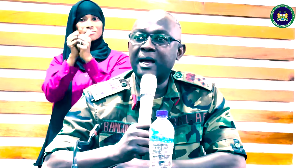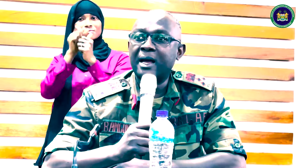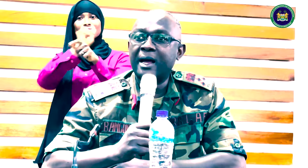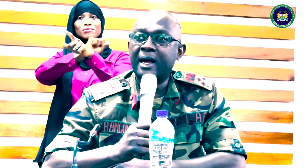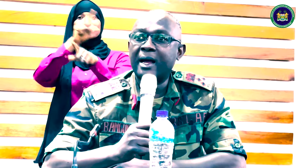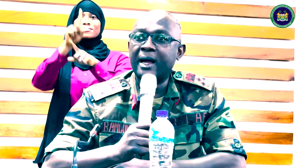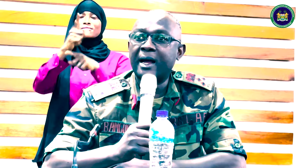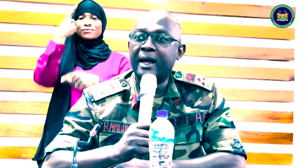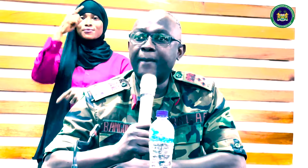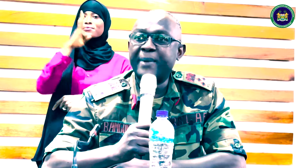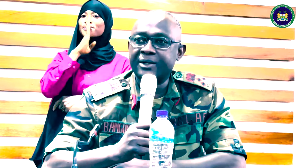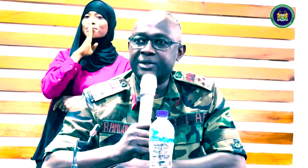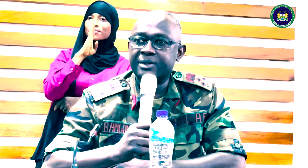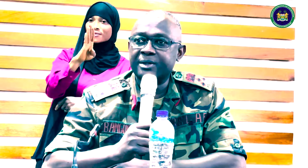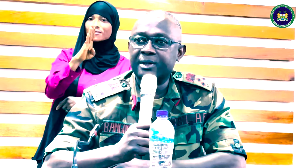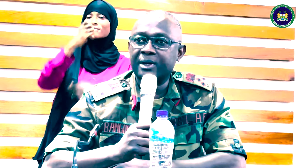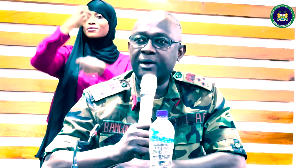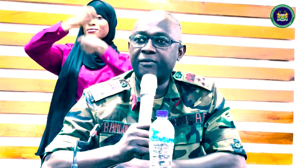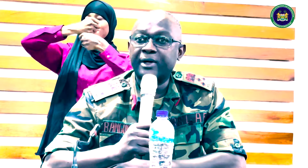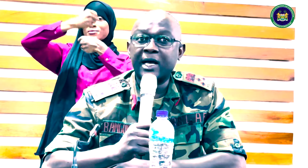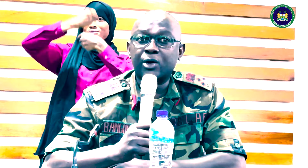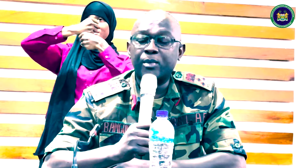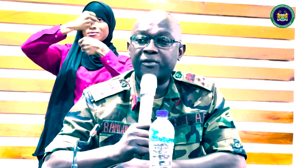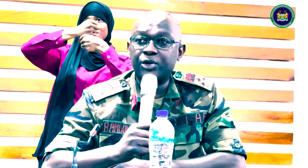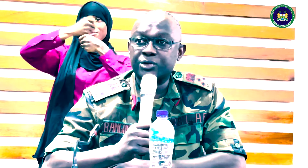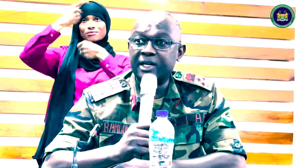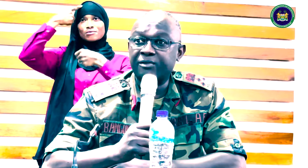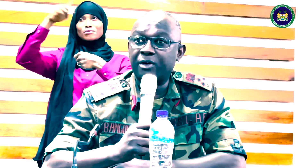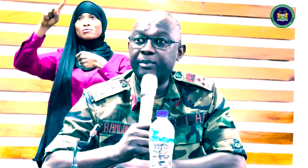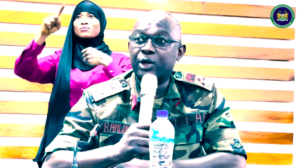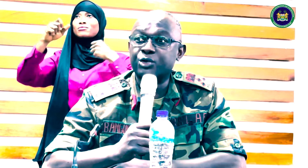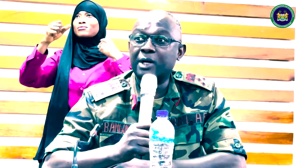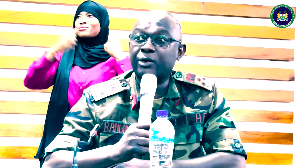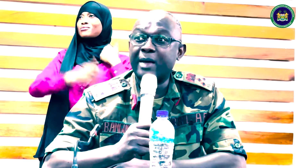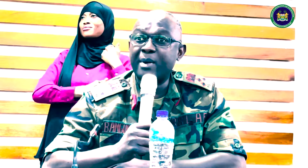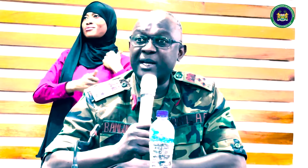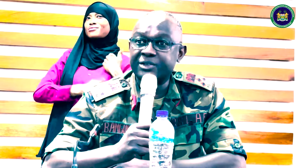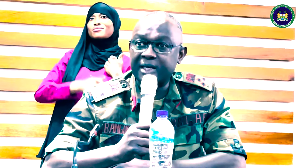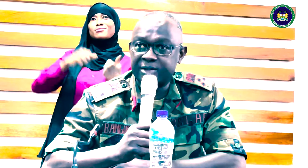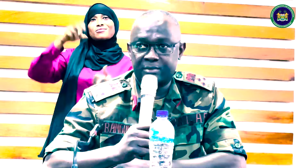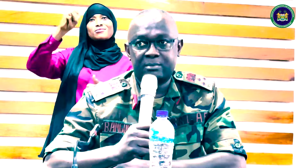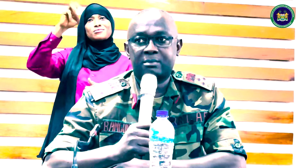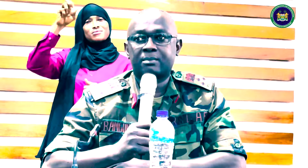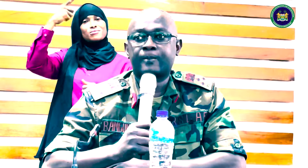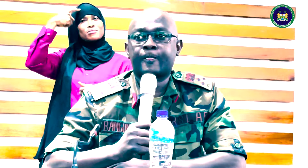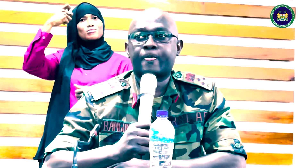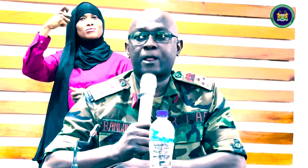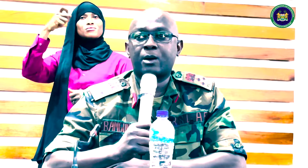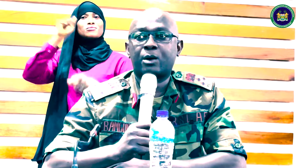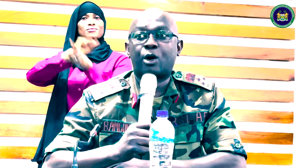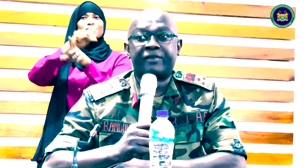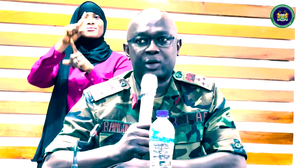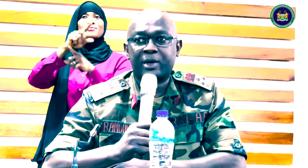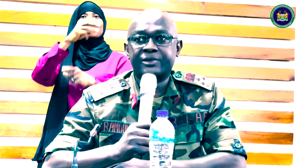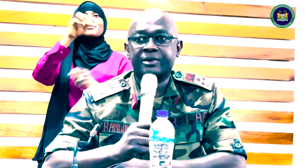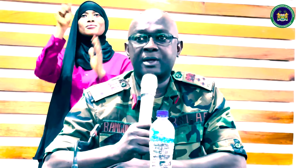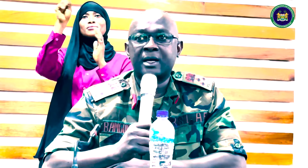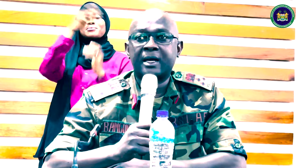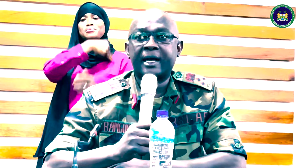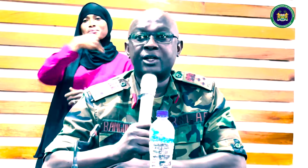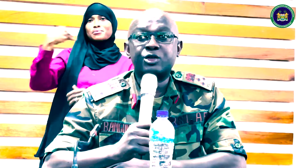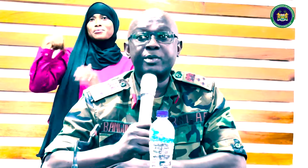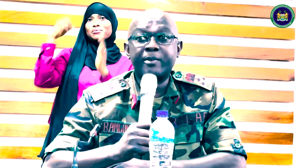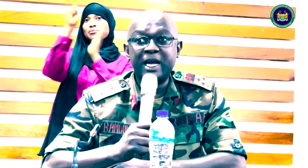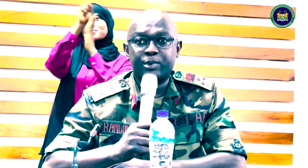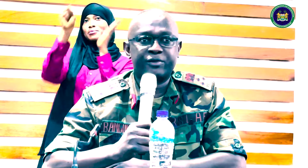a base for the ECOWAS for the ECOWAS because Suriyaloo is a member state of ECOWAS.